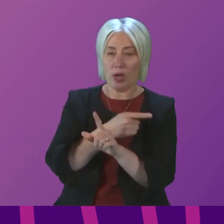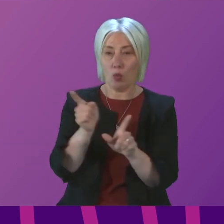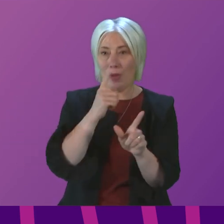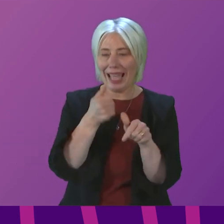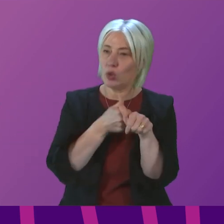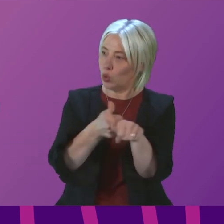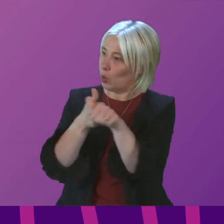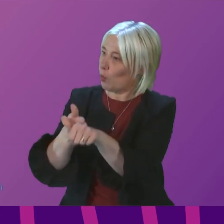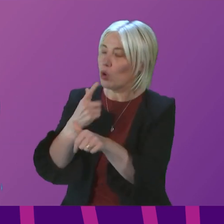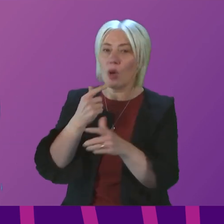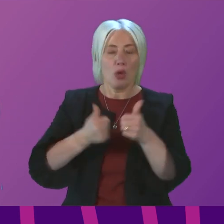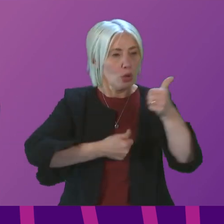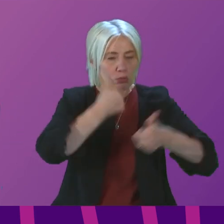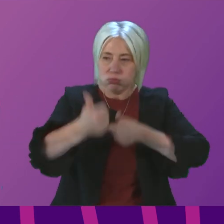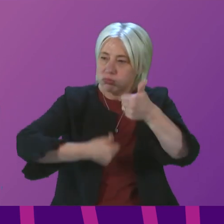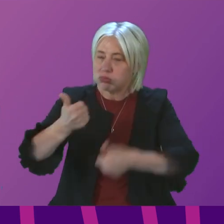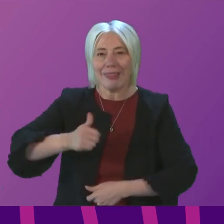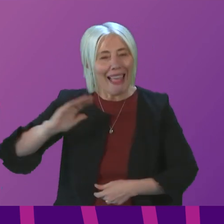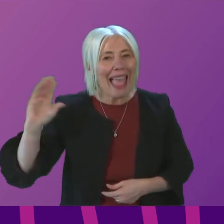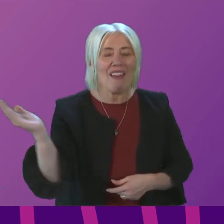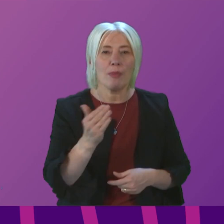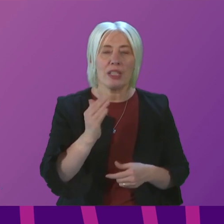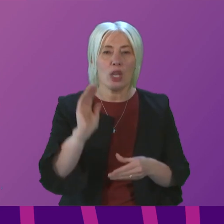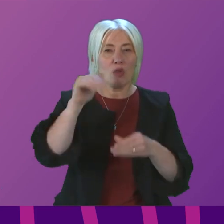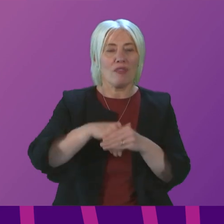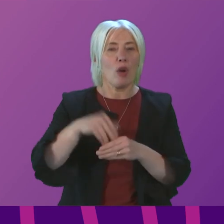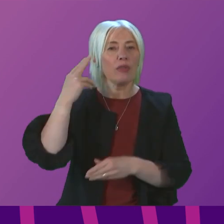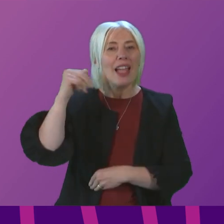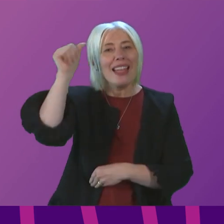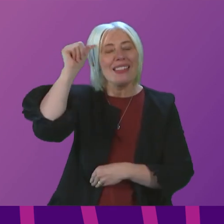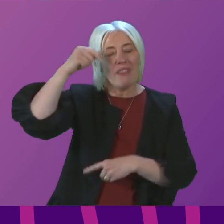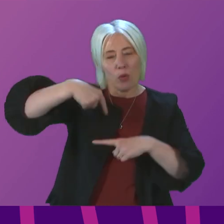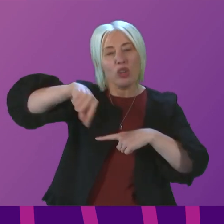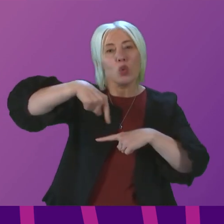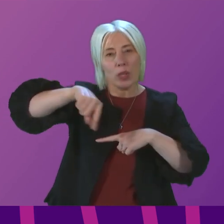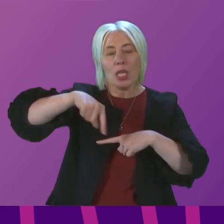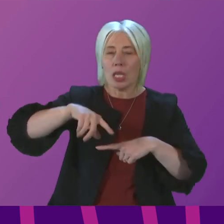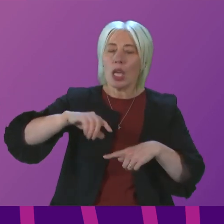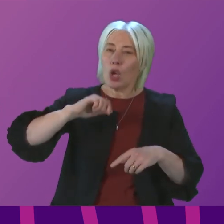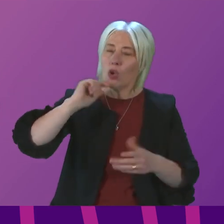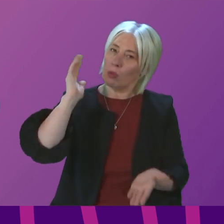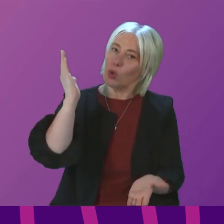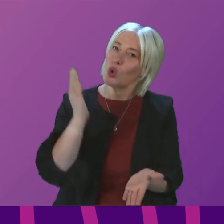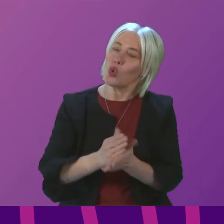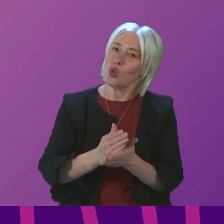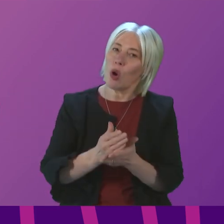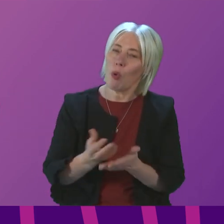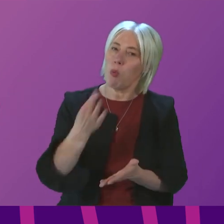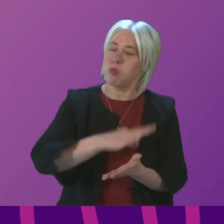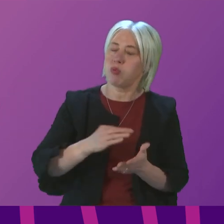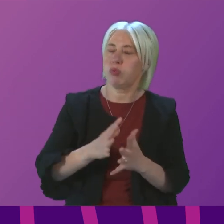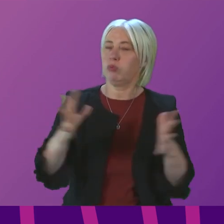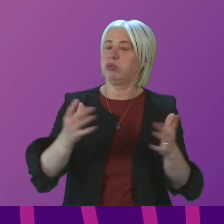want to take the opportunity to congratulate everybody involved in Deaf Awareness Week on that, because it will do, I am sure, a lot of good.